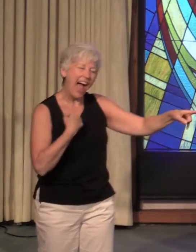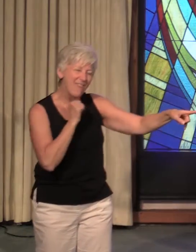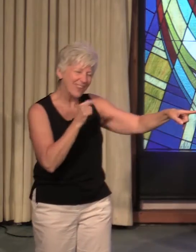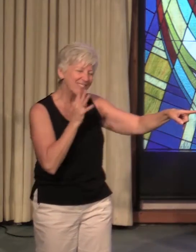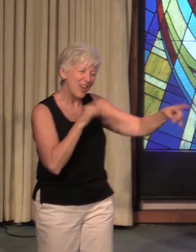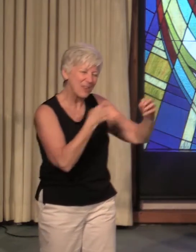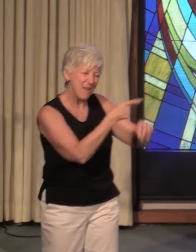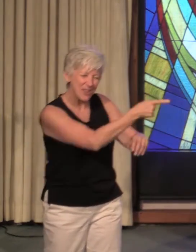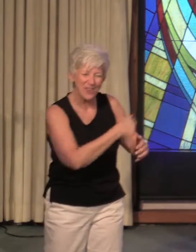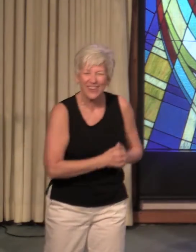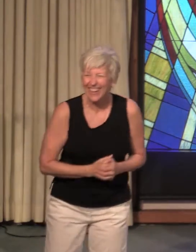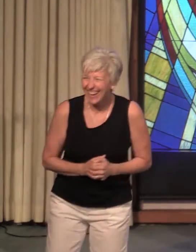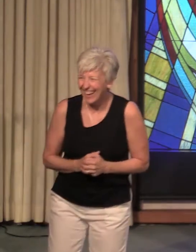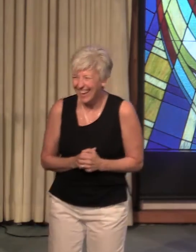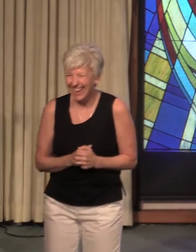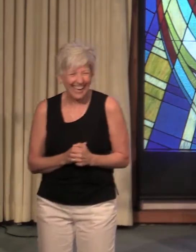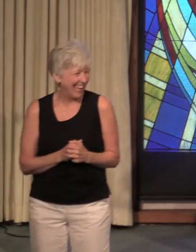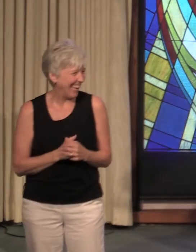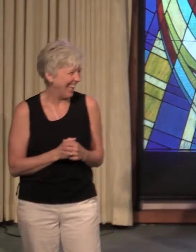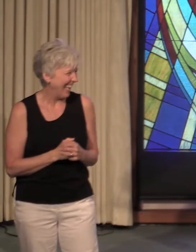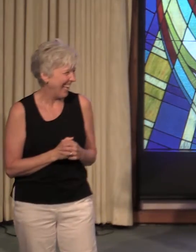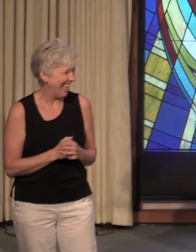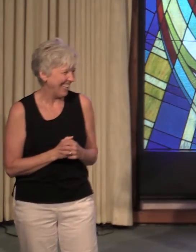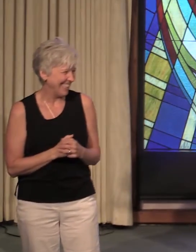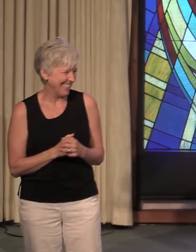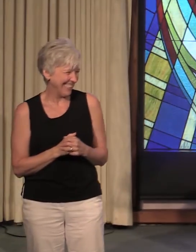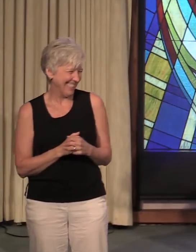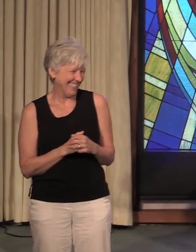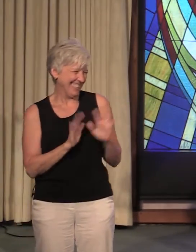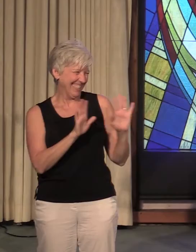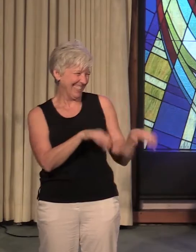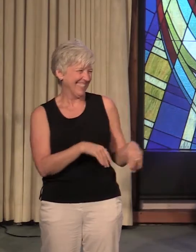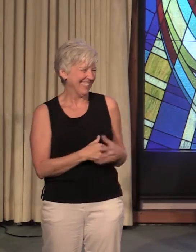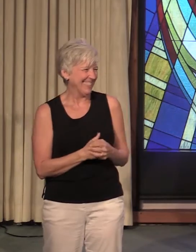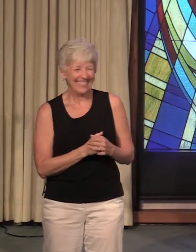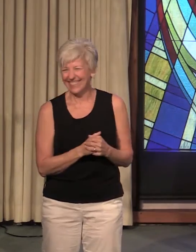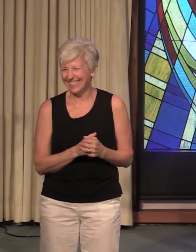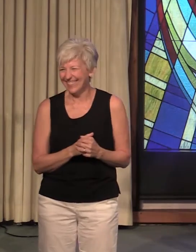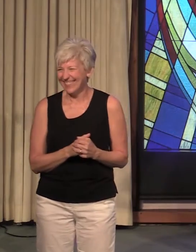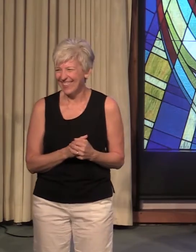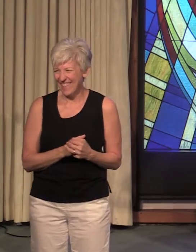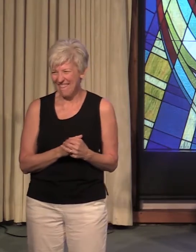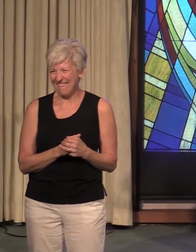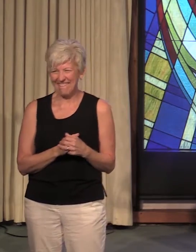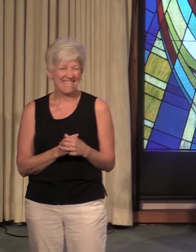about you. Yeah, but, but, but,